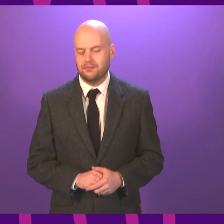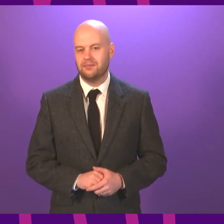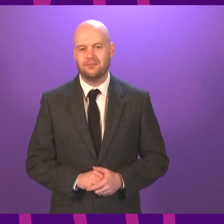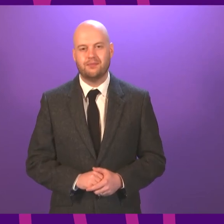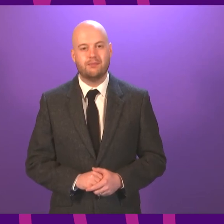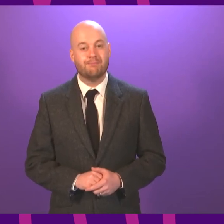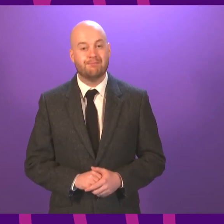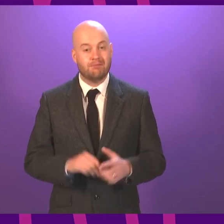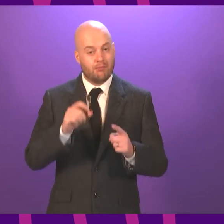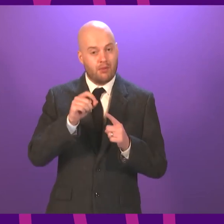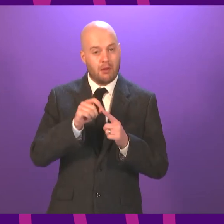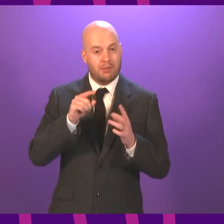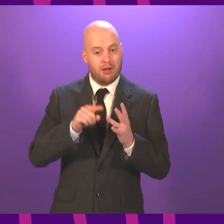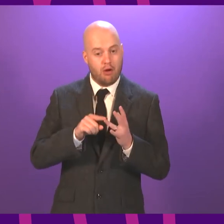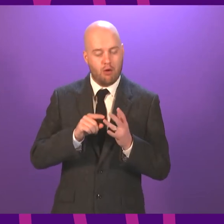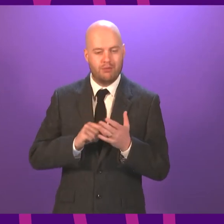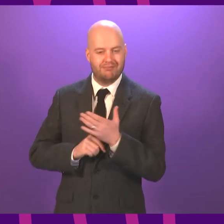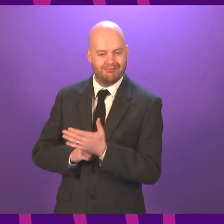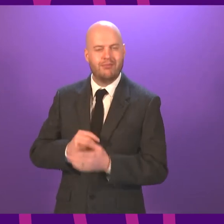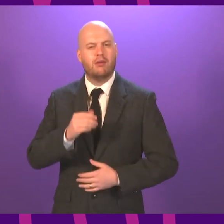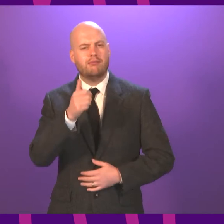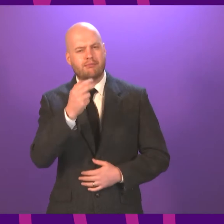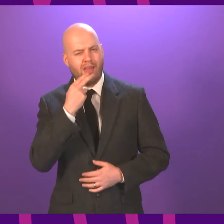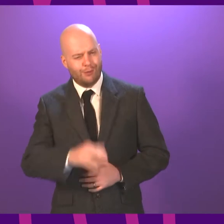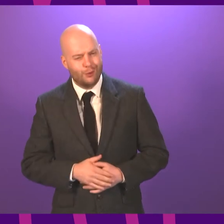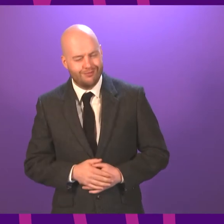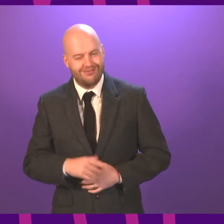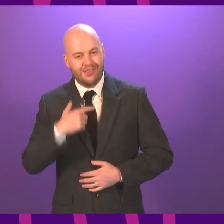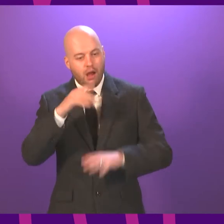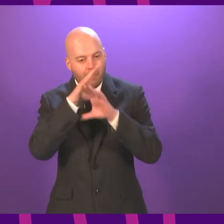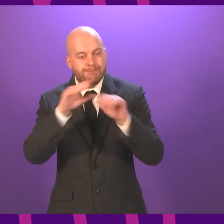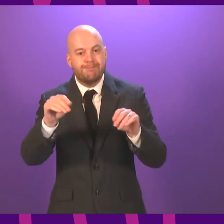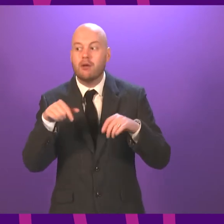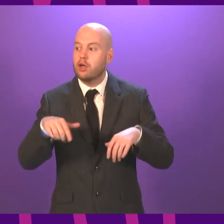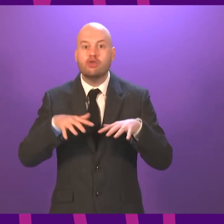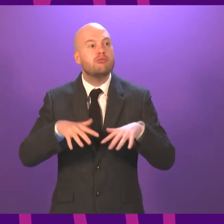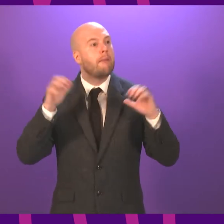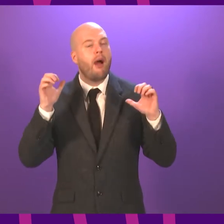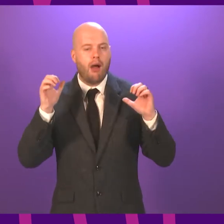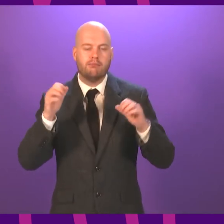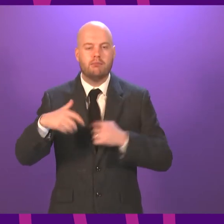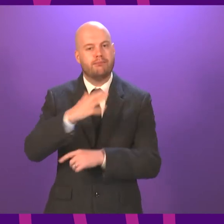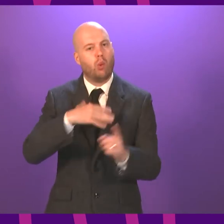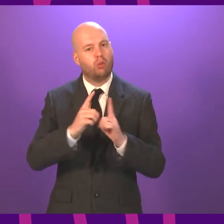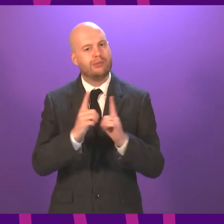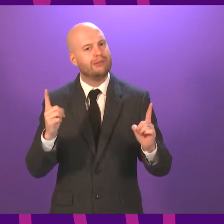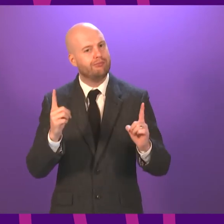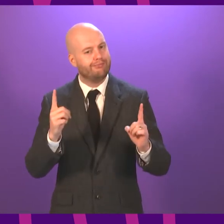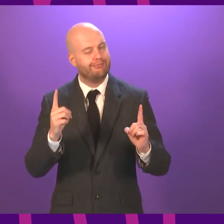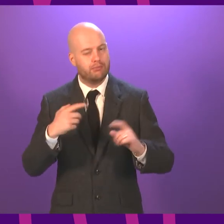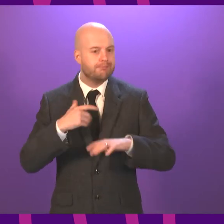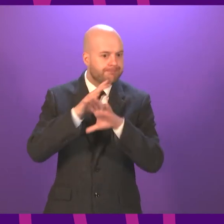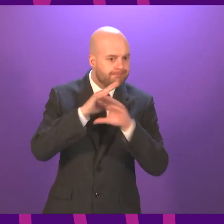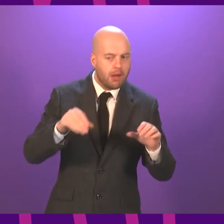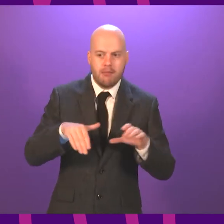Good afternoon. Can I remind members that social distancing measures are in place in the chamber and across the Holyrood campus and I ask that members